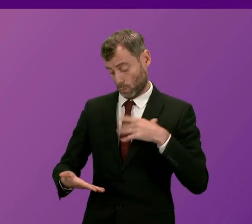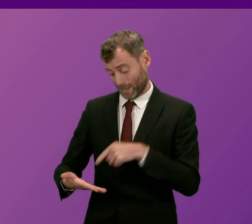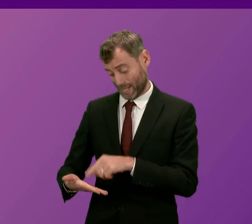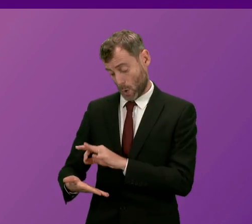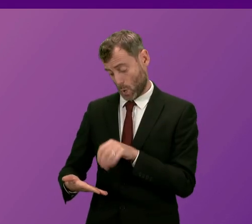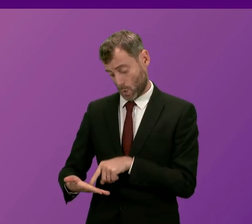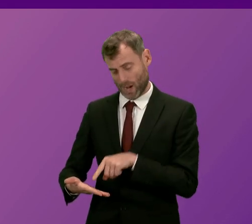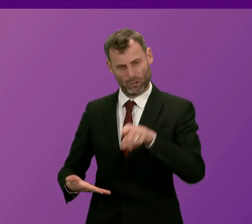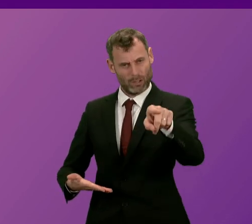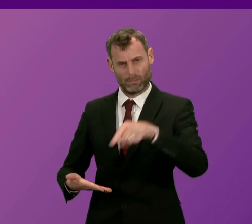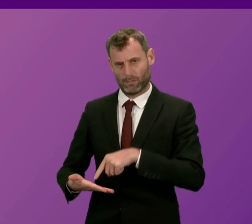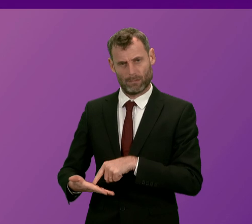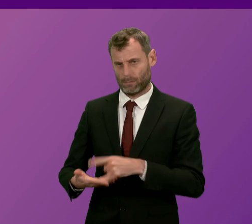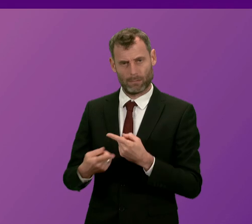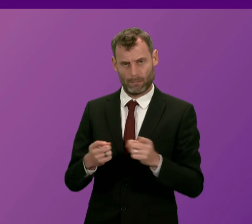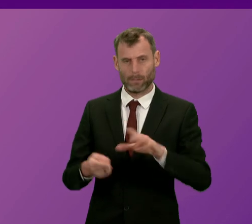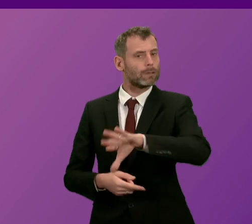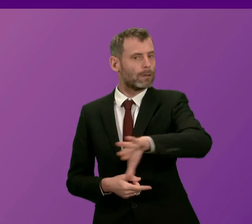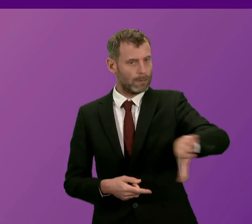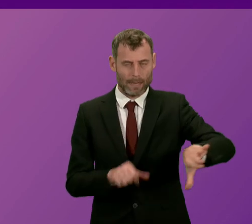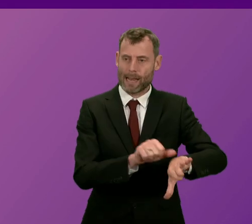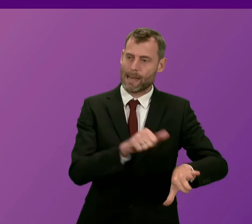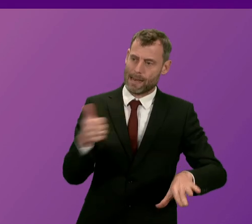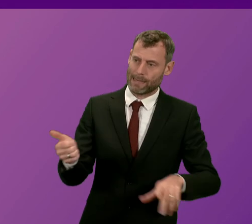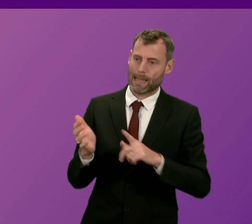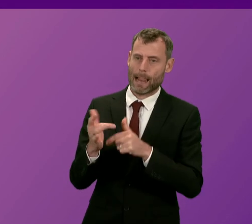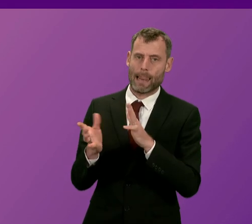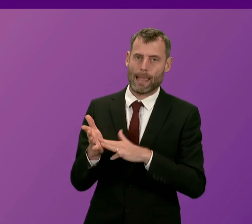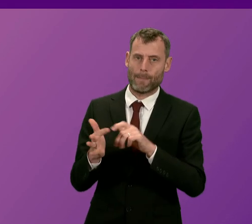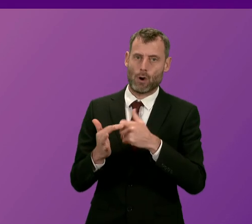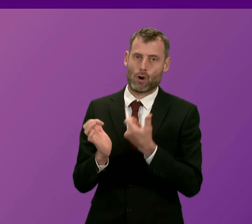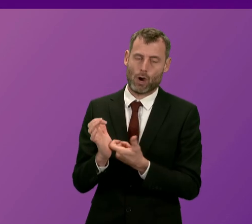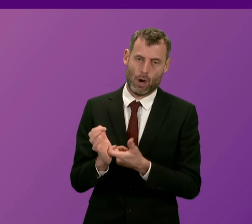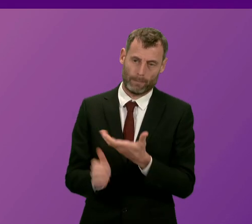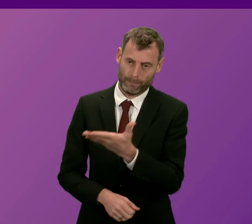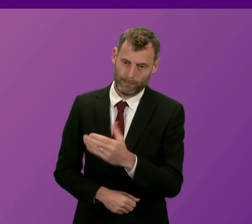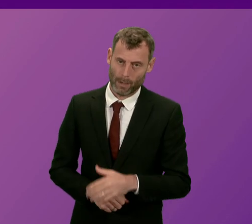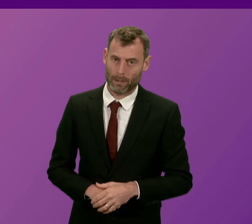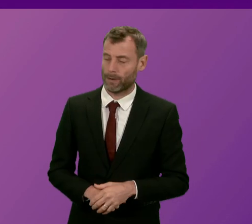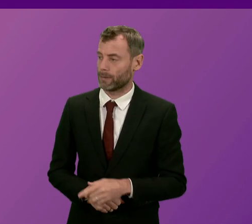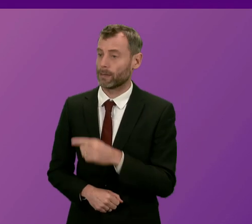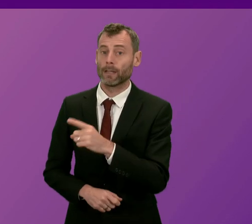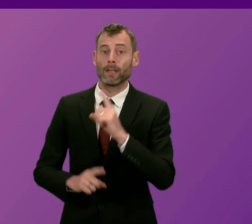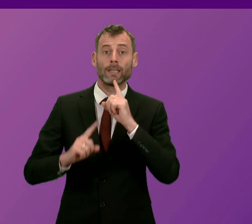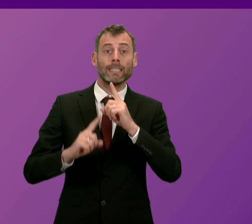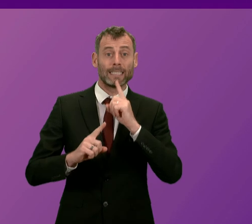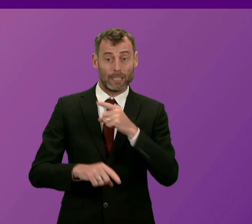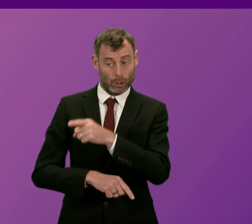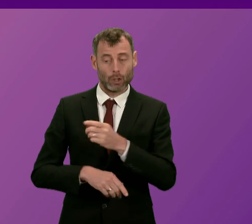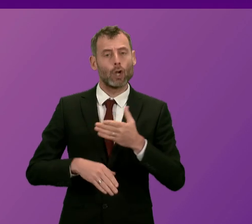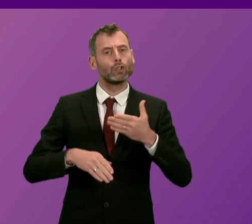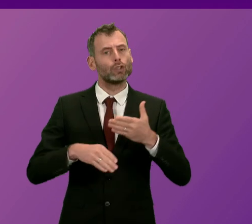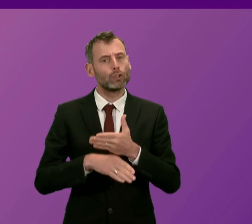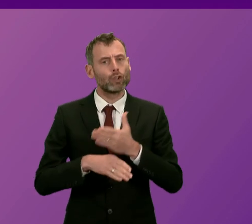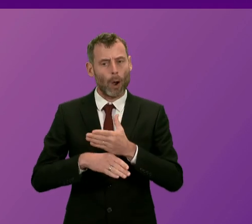I will therefore call Liam Kerr. Very grateful. Presiding officer, teaching jobs instability extends to supply teacher